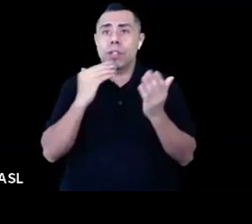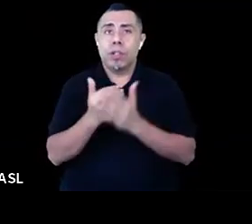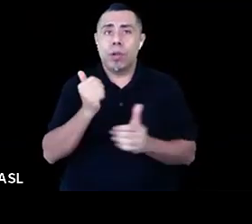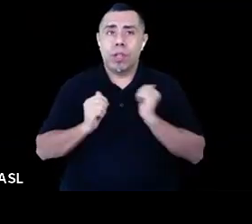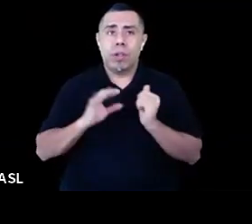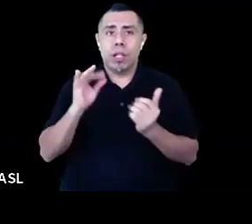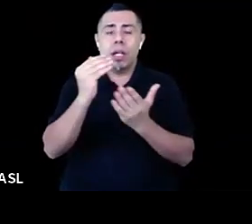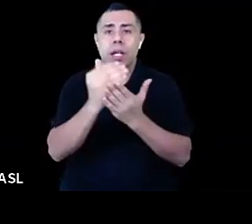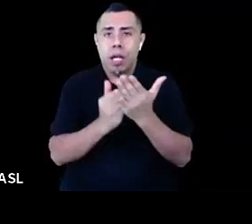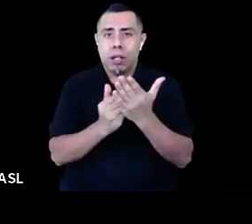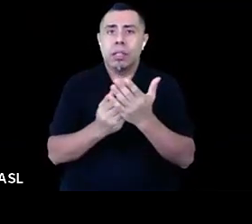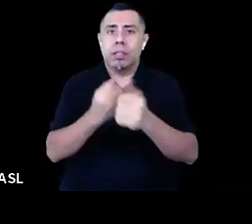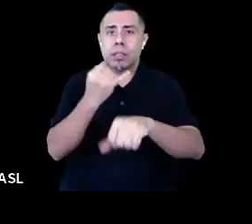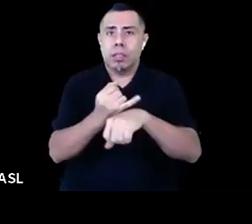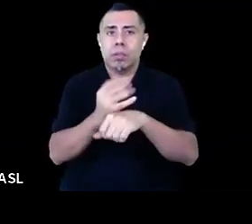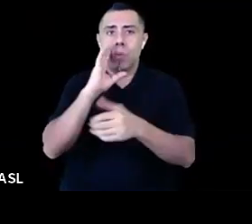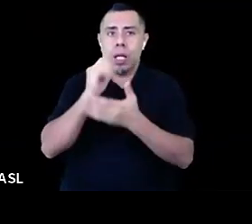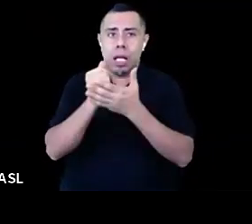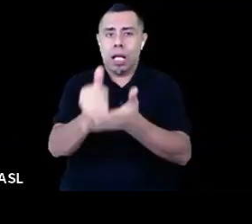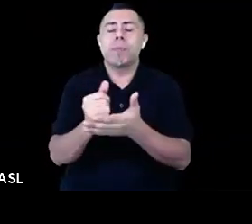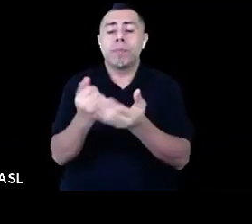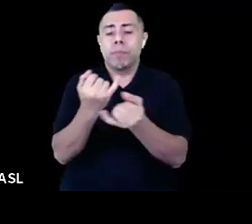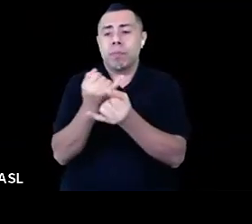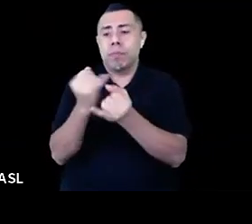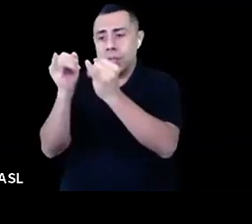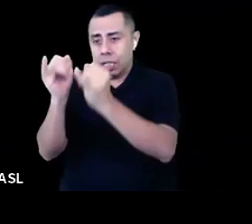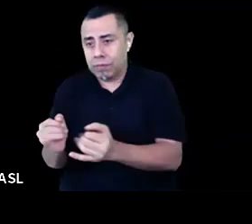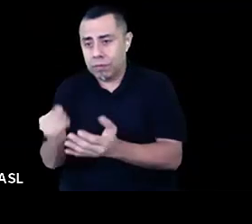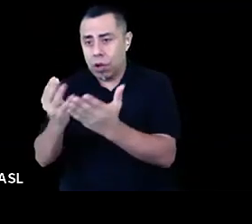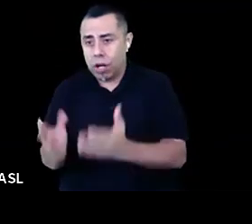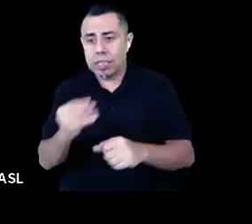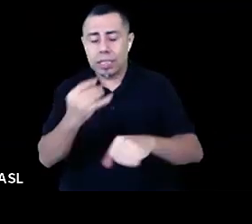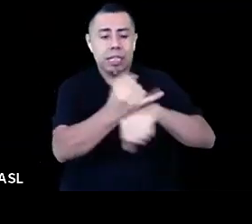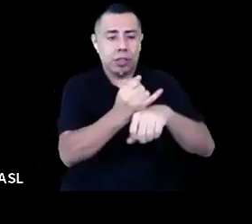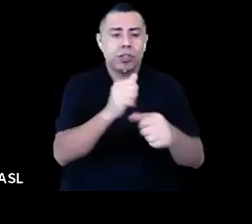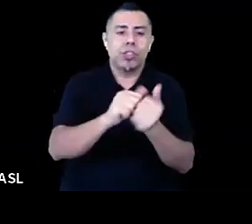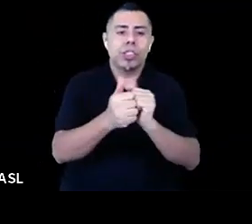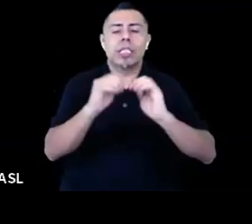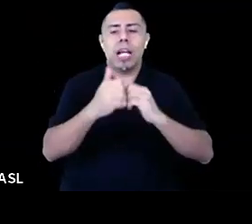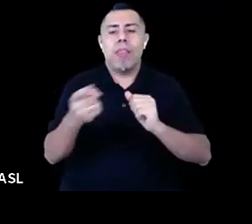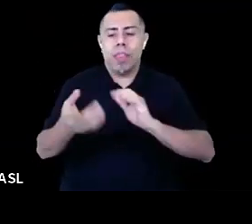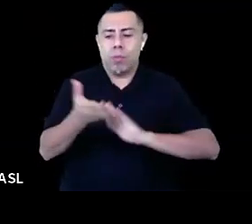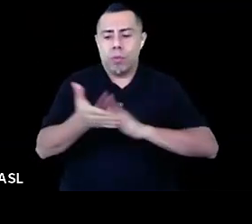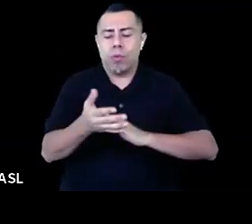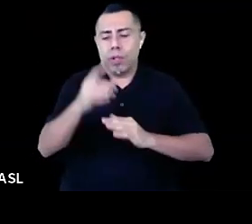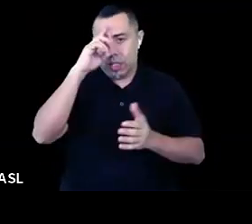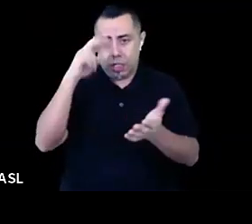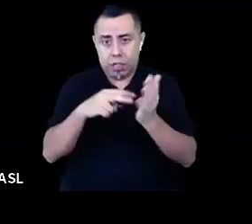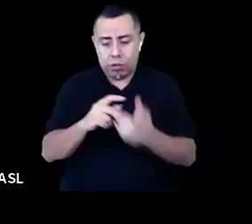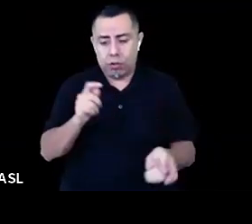institutions working in the American theater change how they work in order to adapt in the face of the climate crisis. You can find the